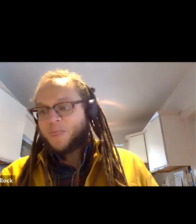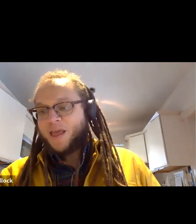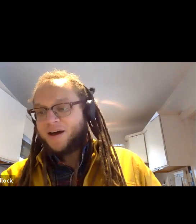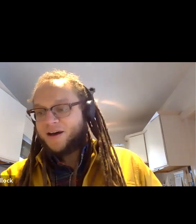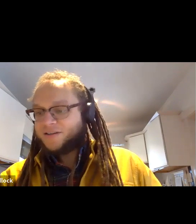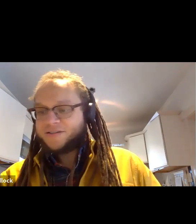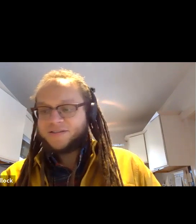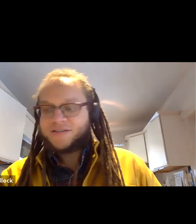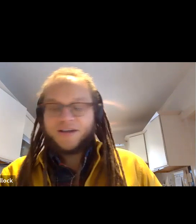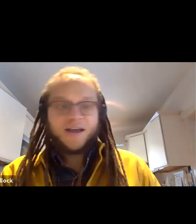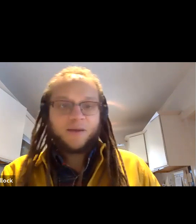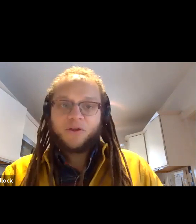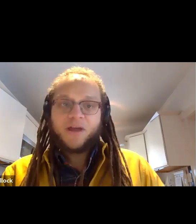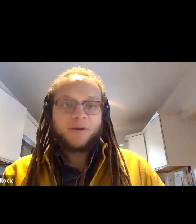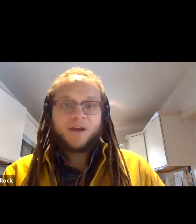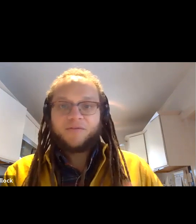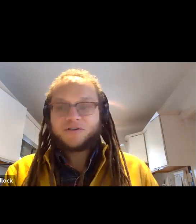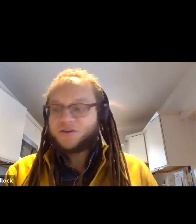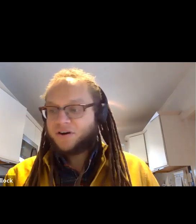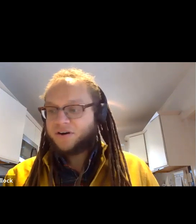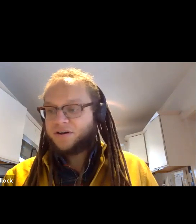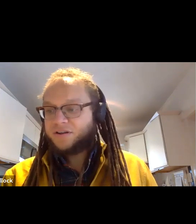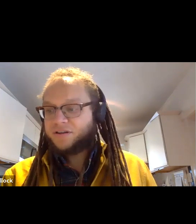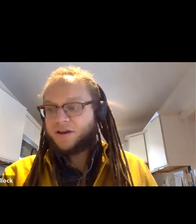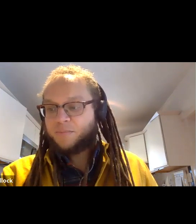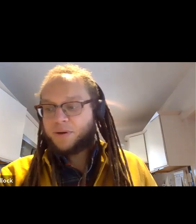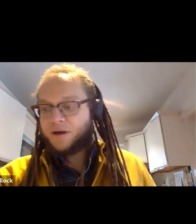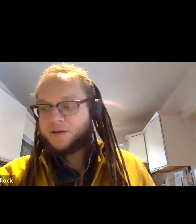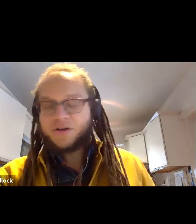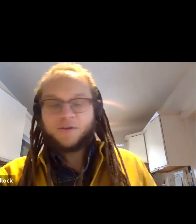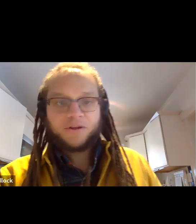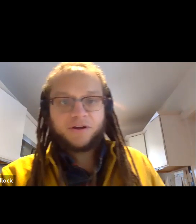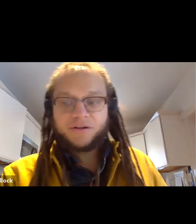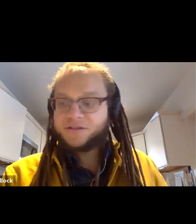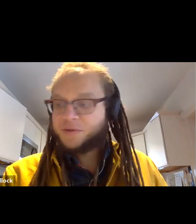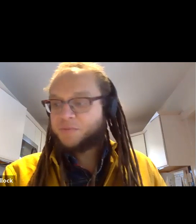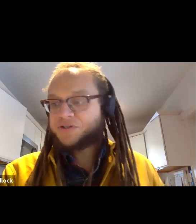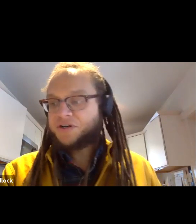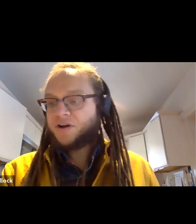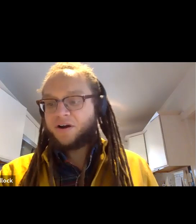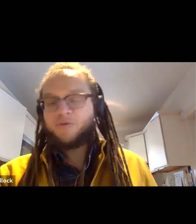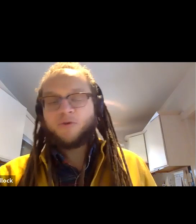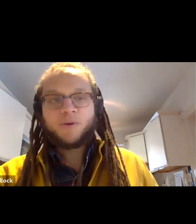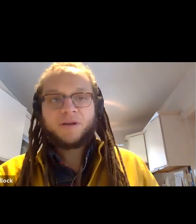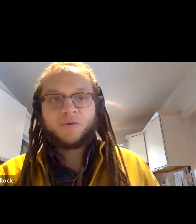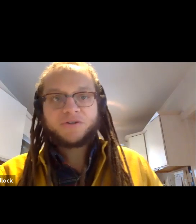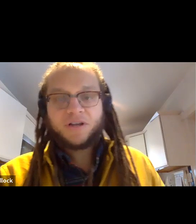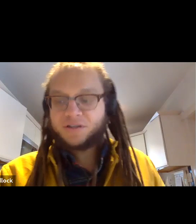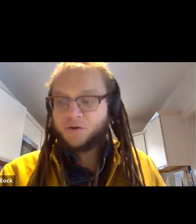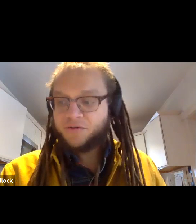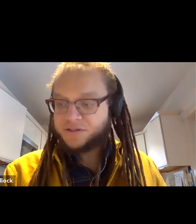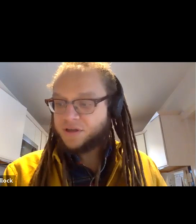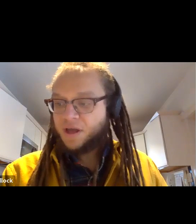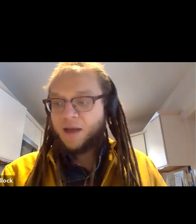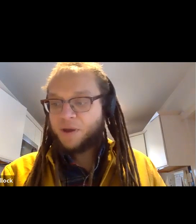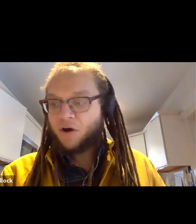of you. Today, I'm really happy to have an all-star lineup. You saw them earlier, Samia Bashir, Erica Foreman, and Rachel